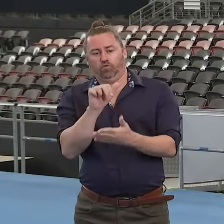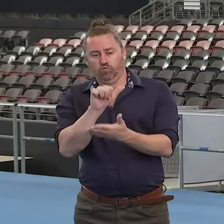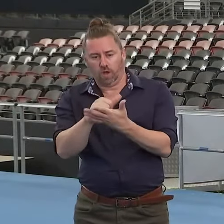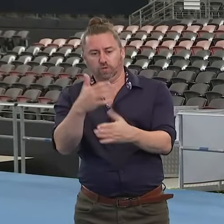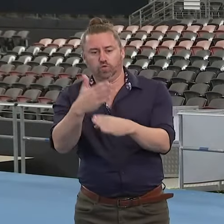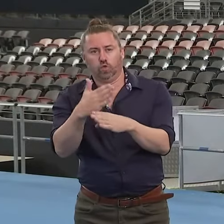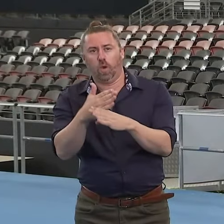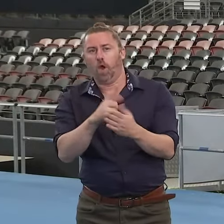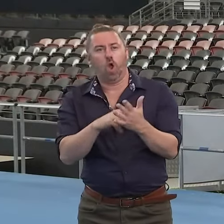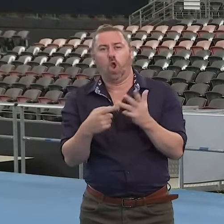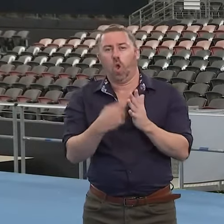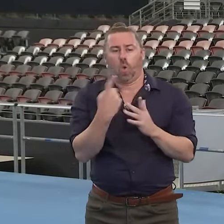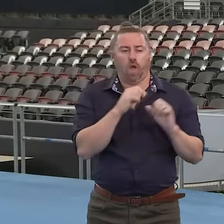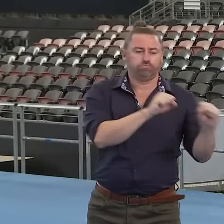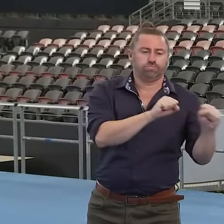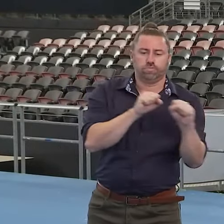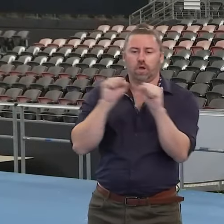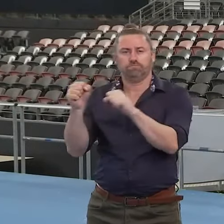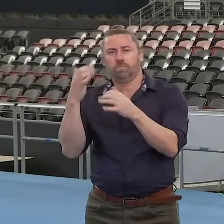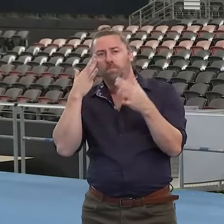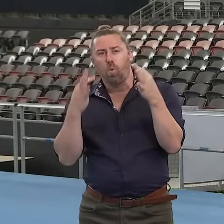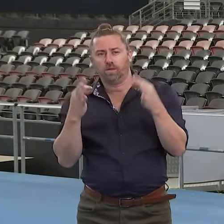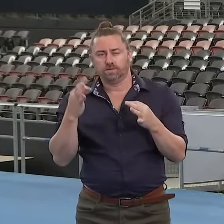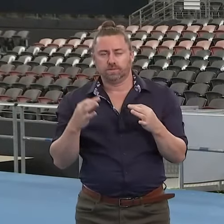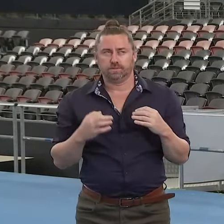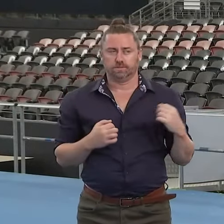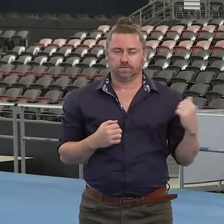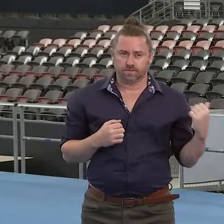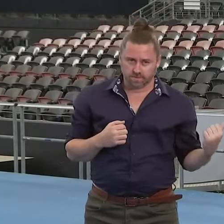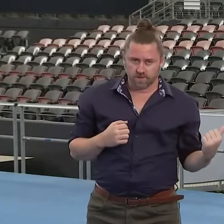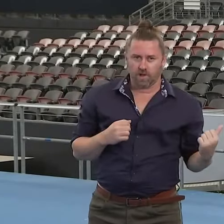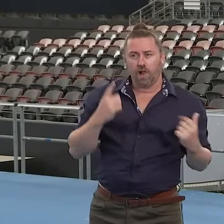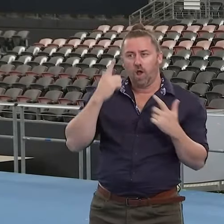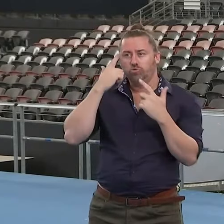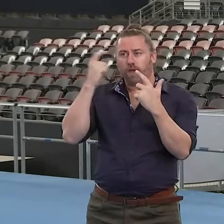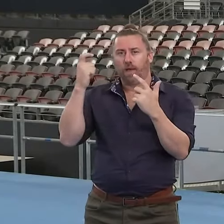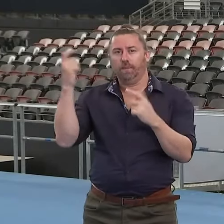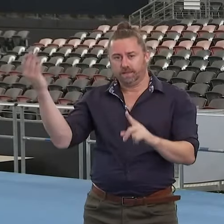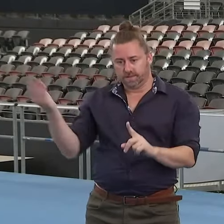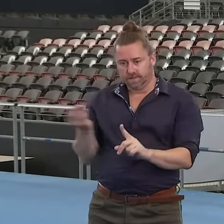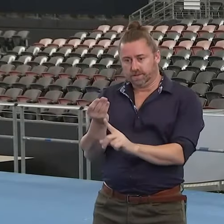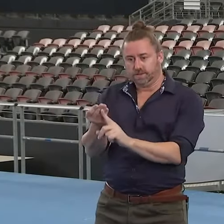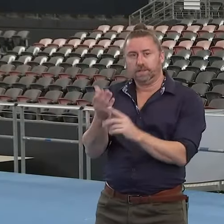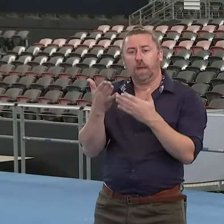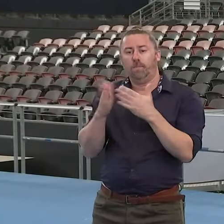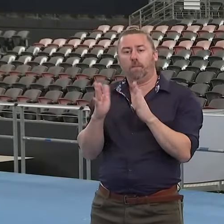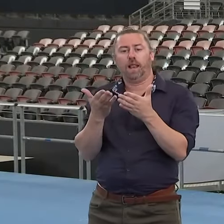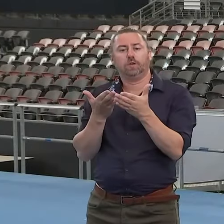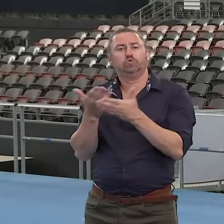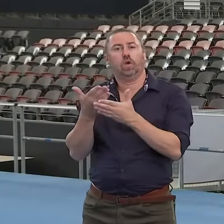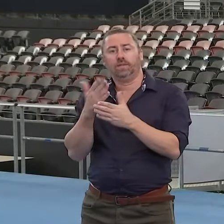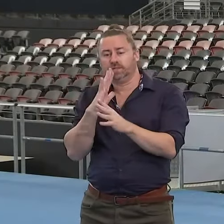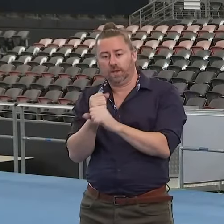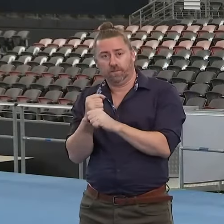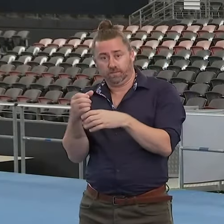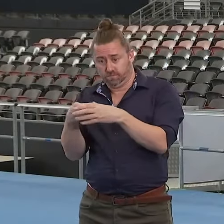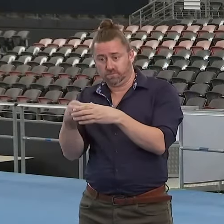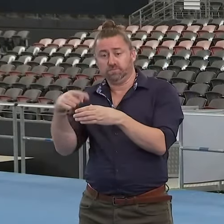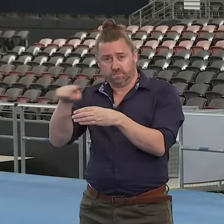My understanding, Lydia, I'll have to double check. My understanding is that the recommendations were made to the public service commission and they have been implemented by government.